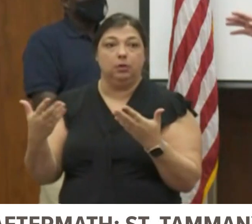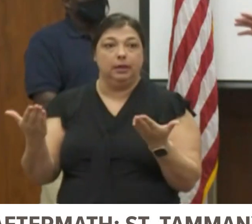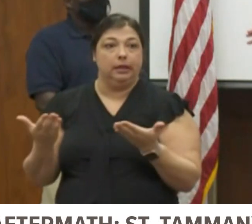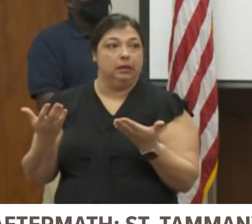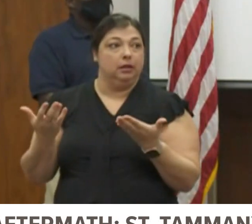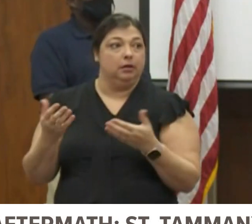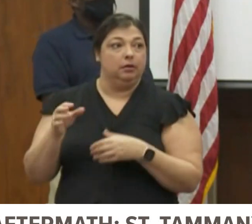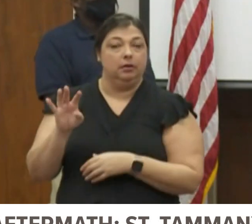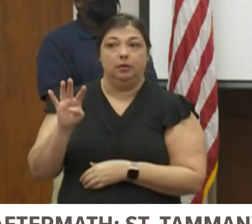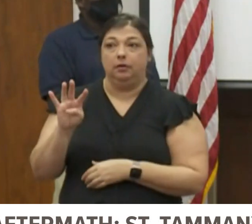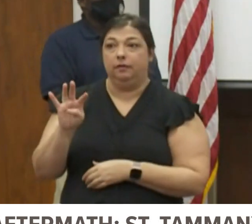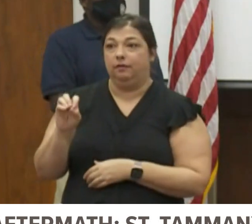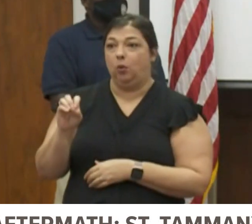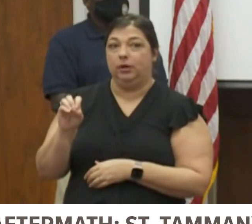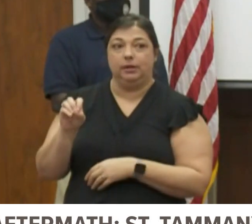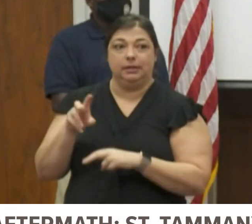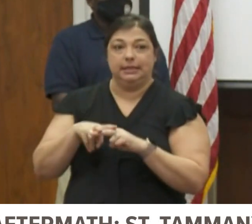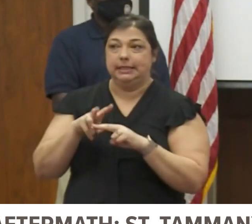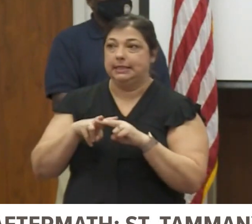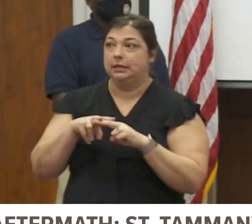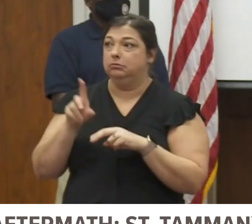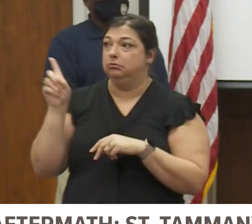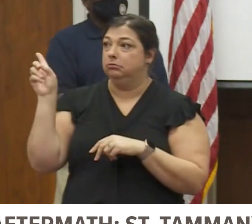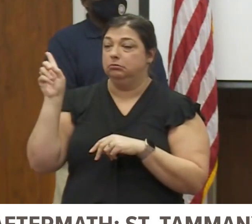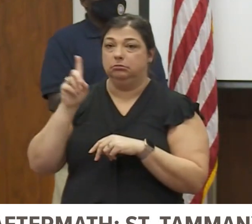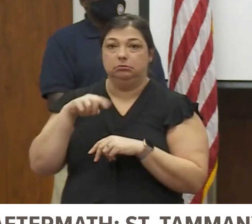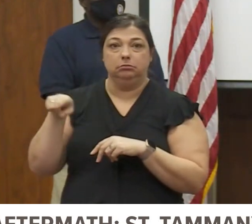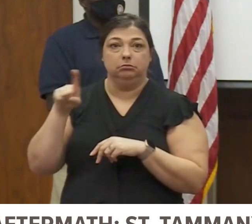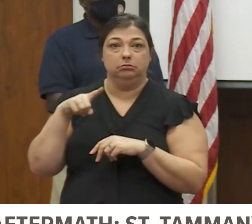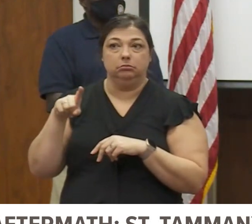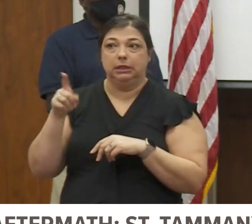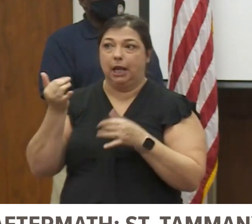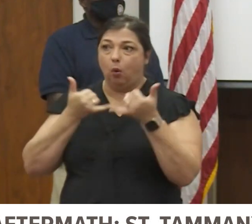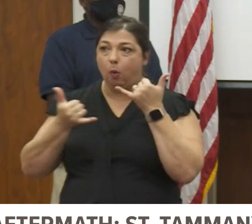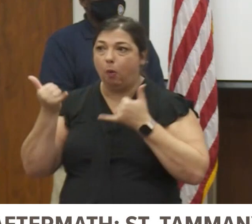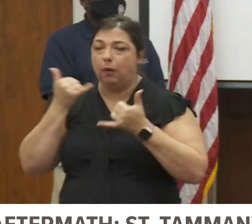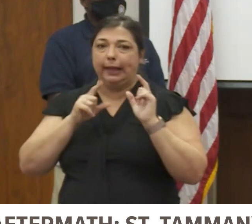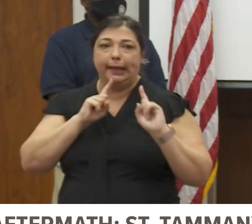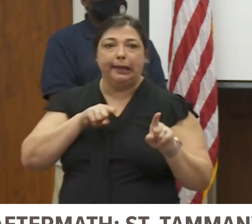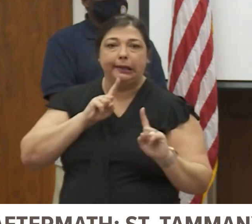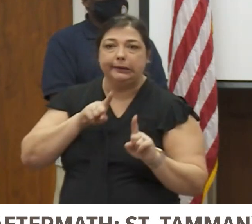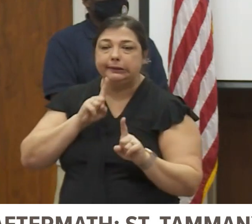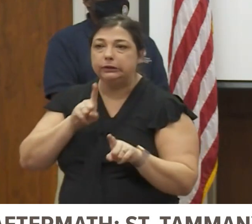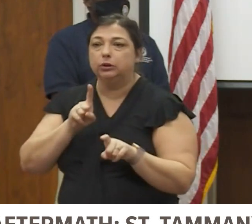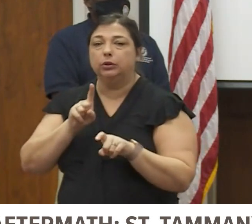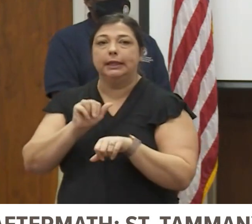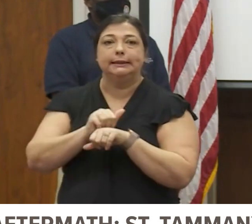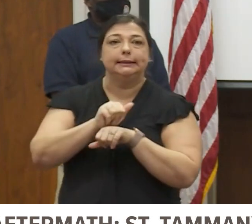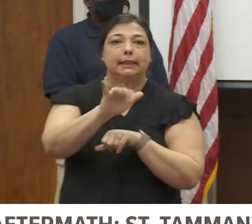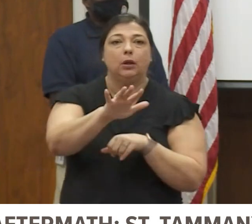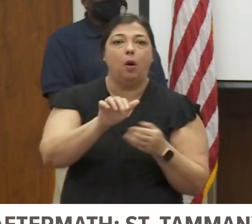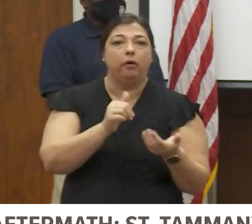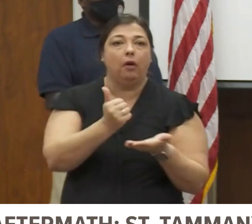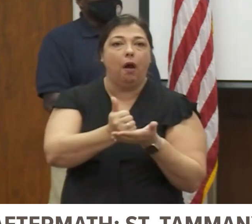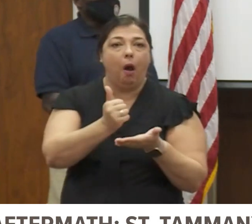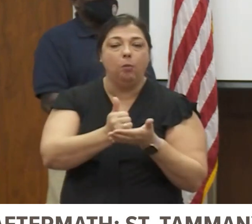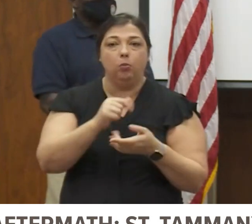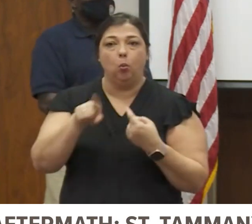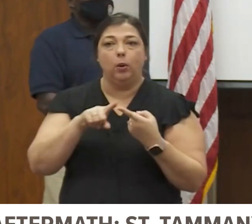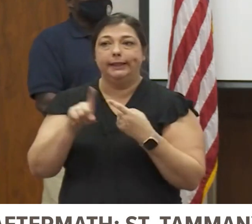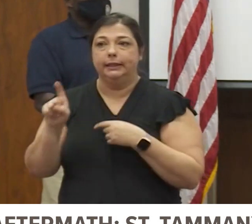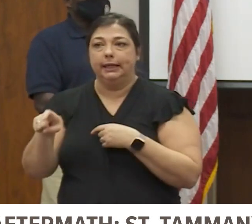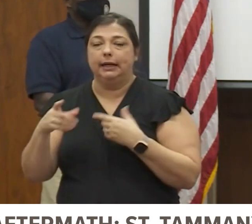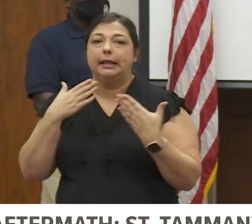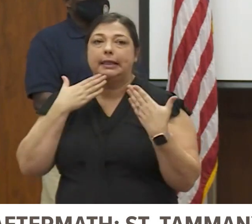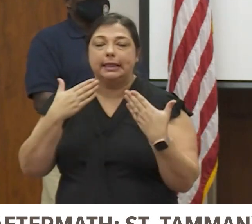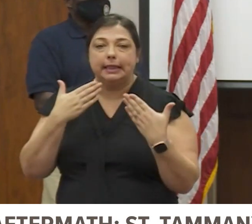40 sitting around receiving calls and deploying assistance where needed. I want to thank each